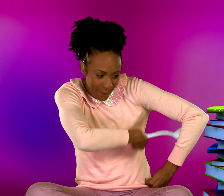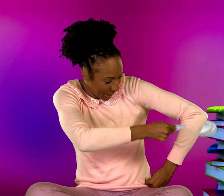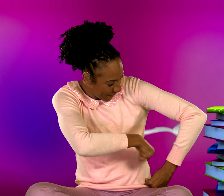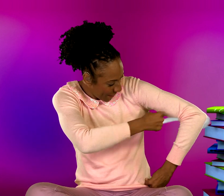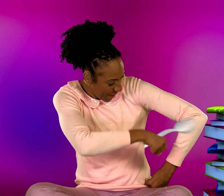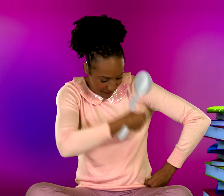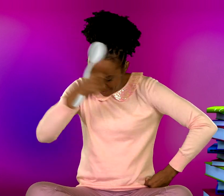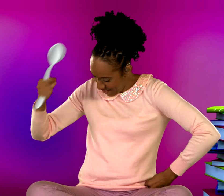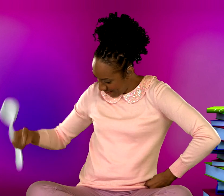a cake